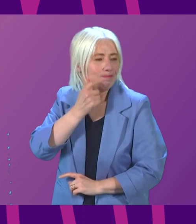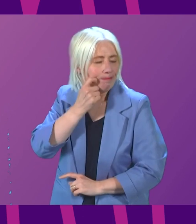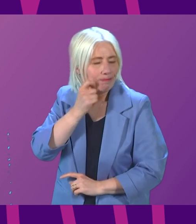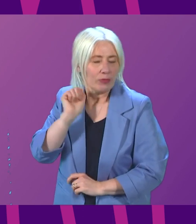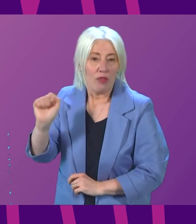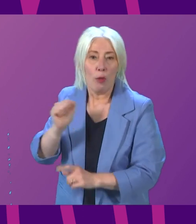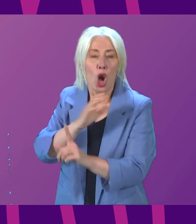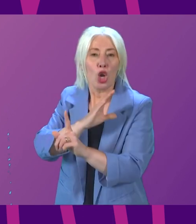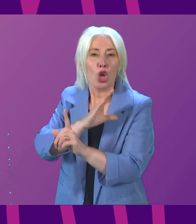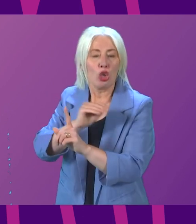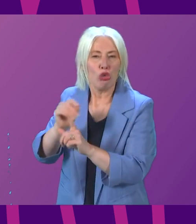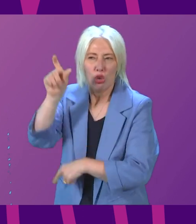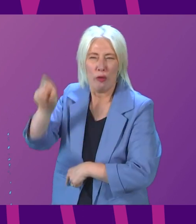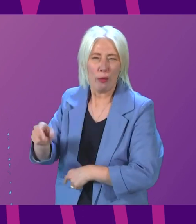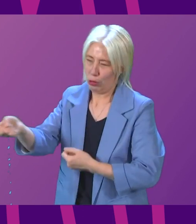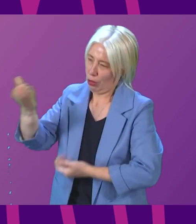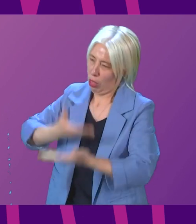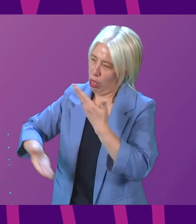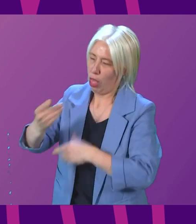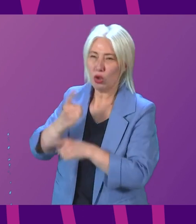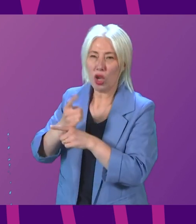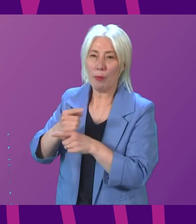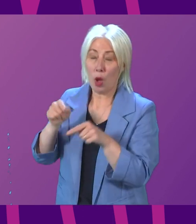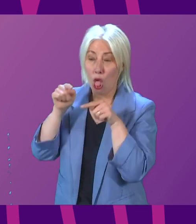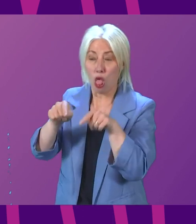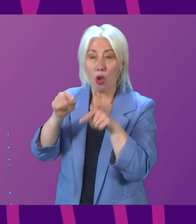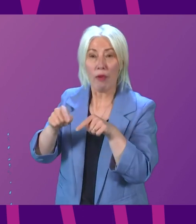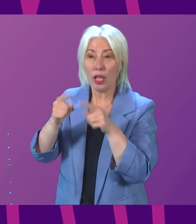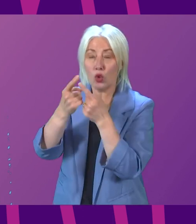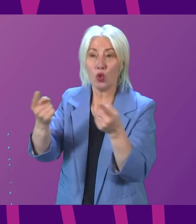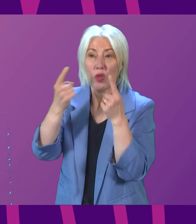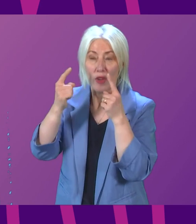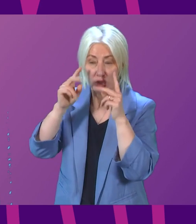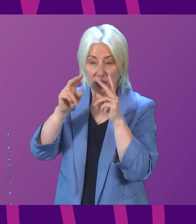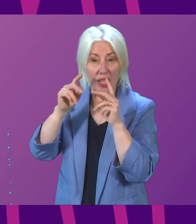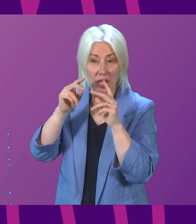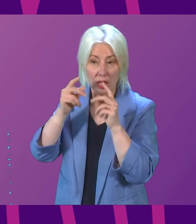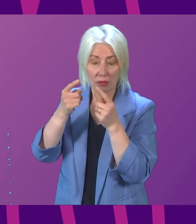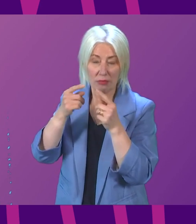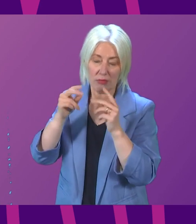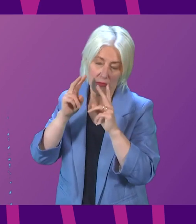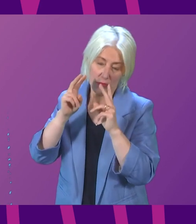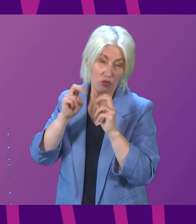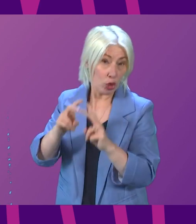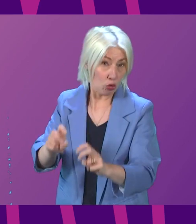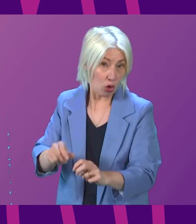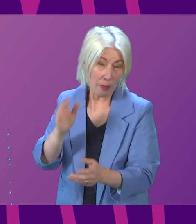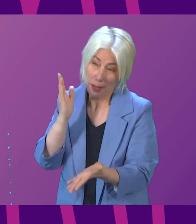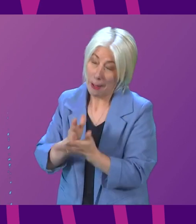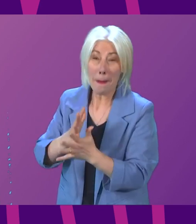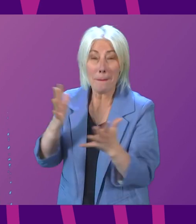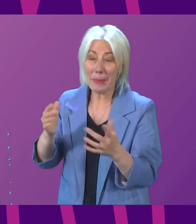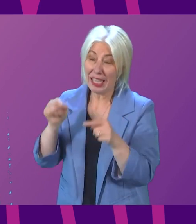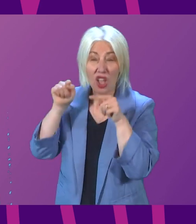member stand here and talk about the threats to university research, when the biggest threat and the reality